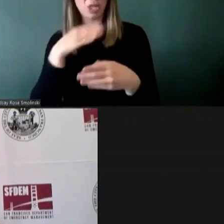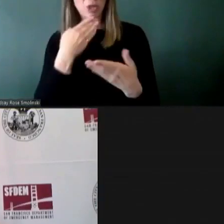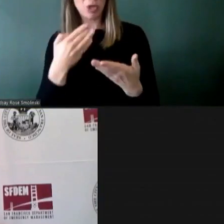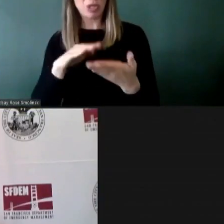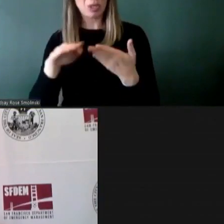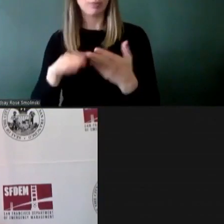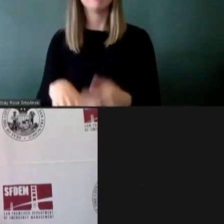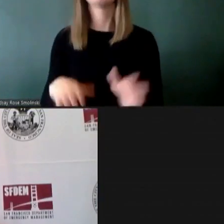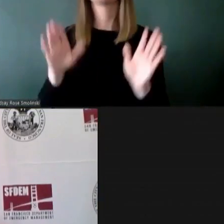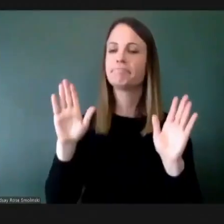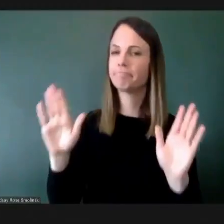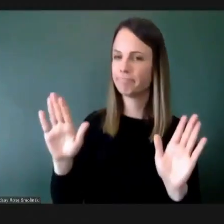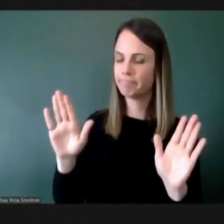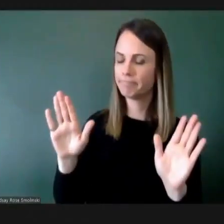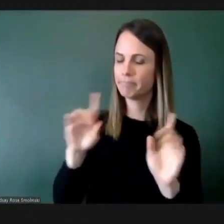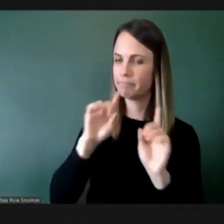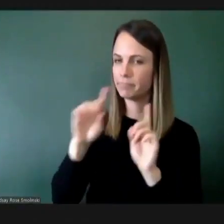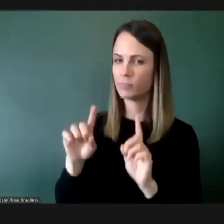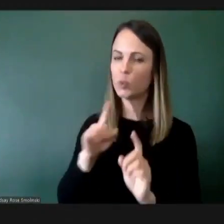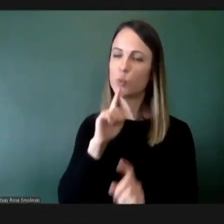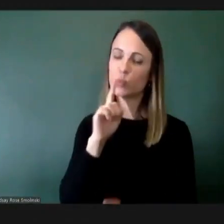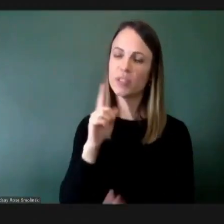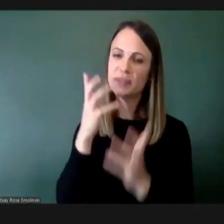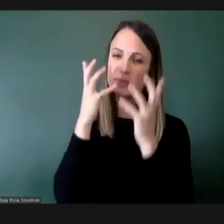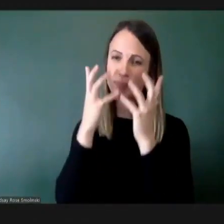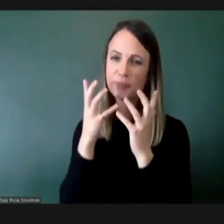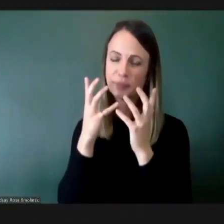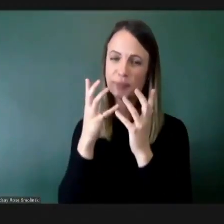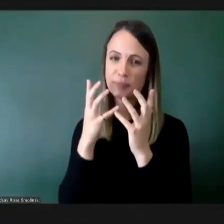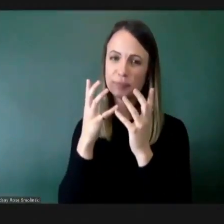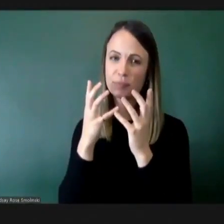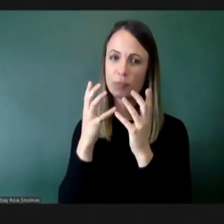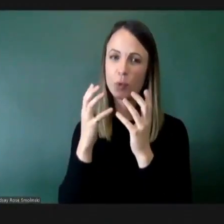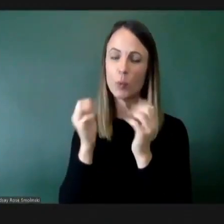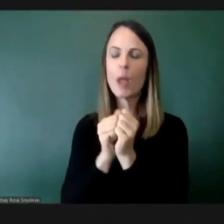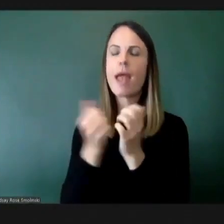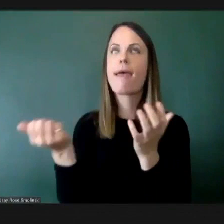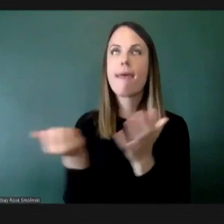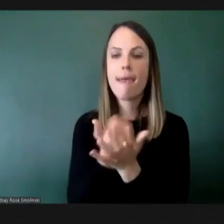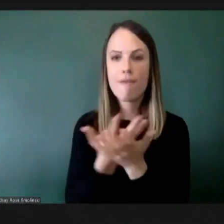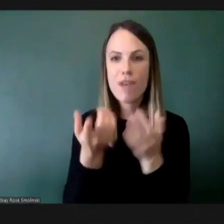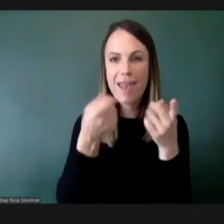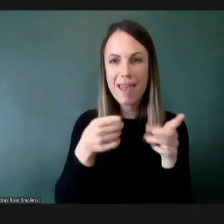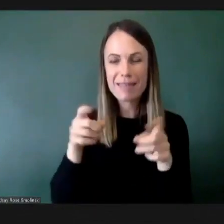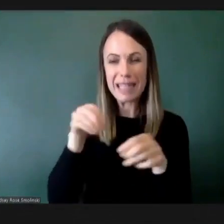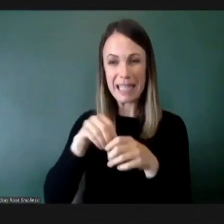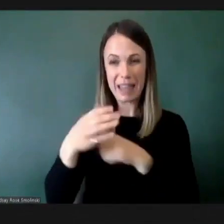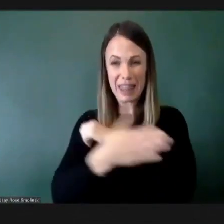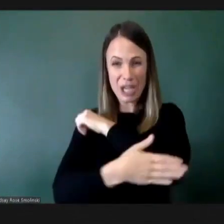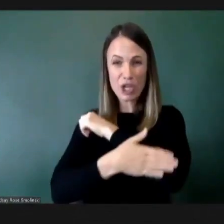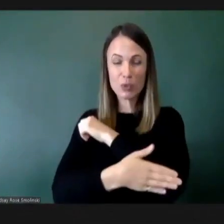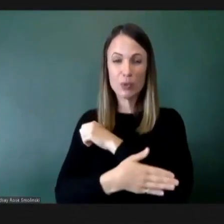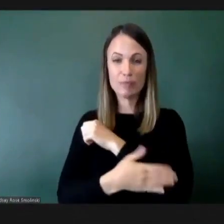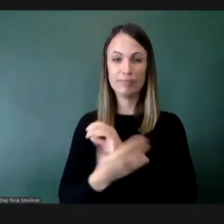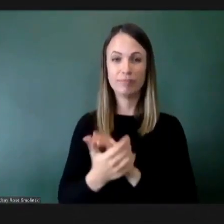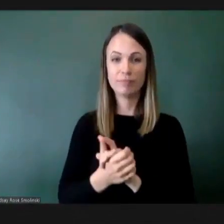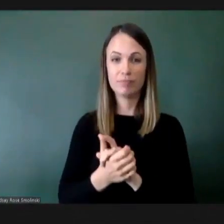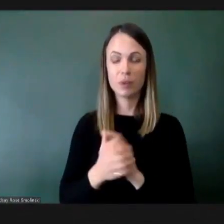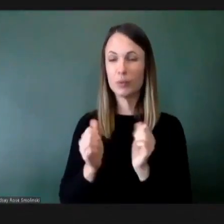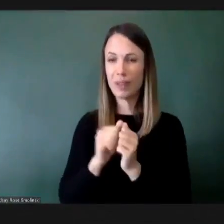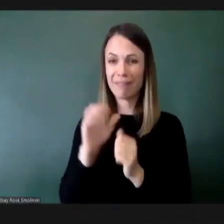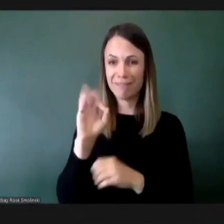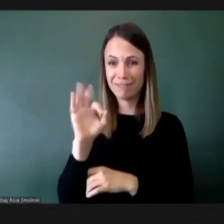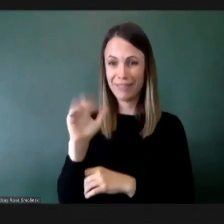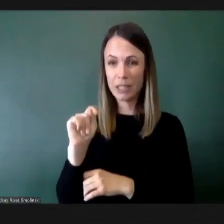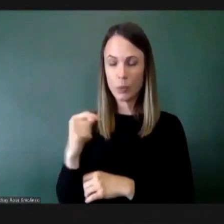Let me just start by saying it's really unfortunate that with everything happening in this country, with the fact that